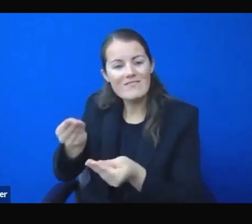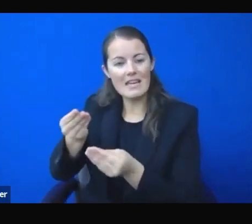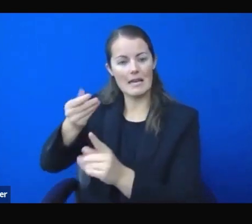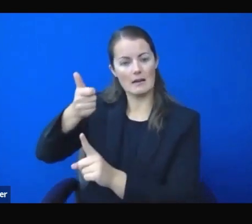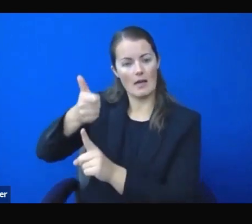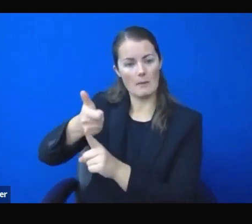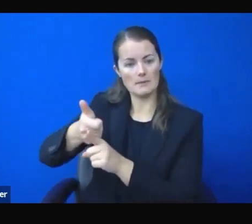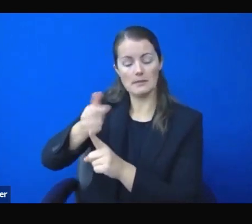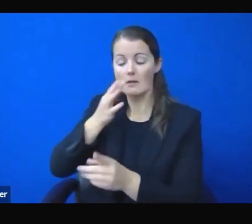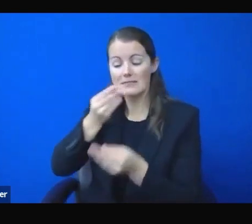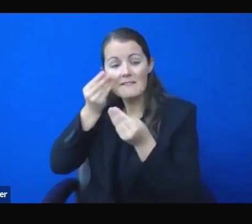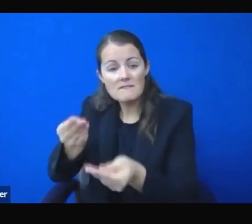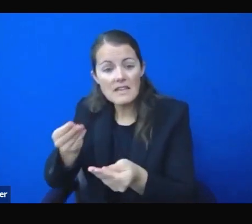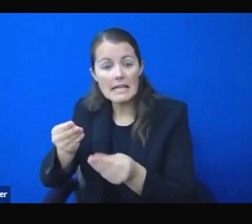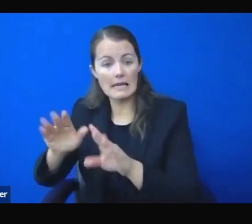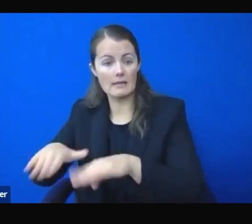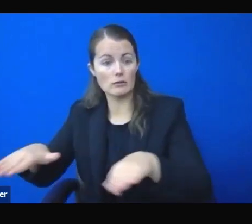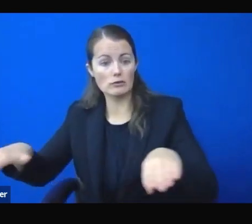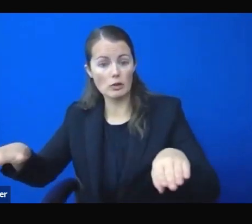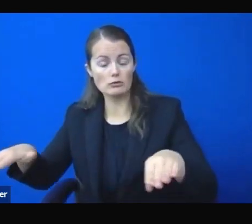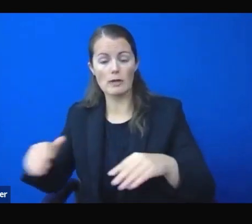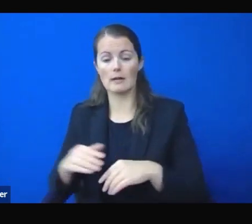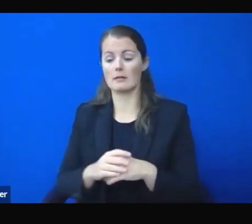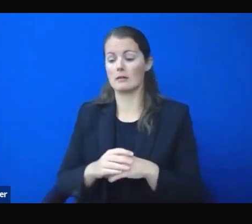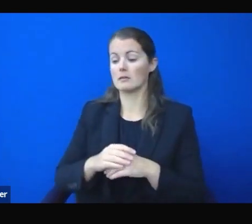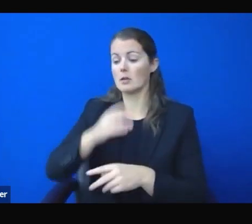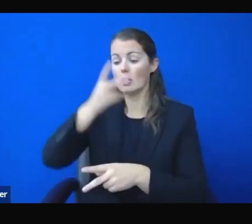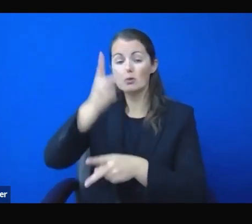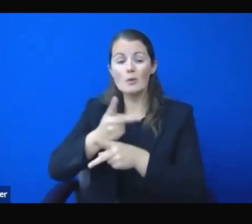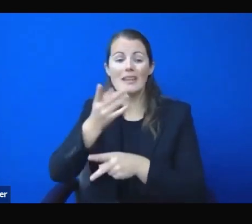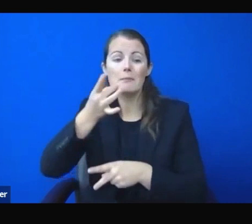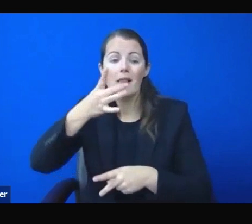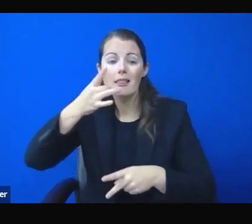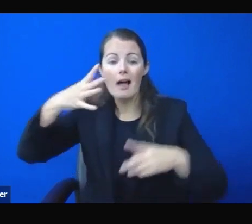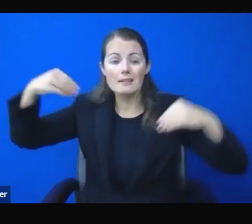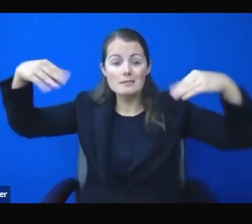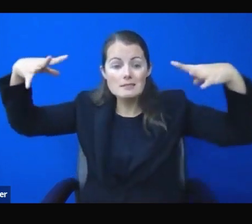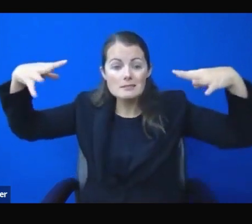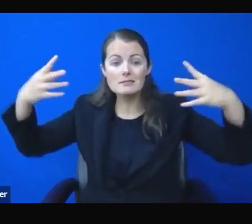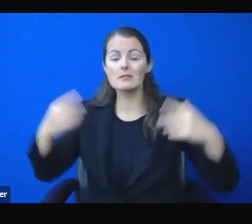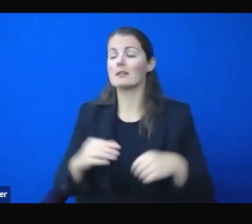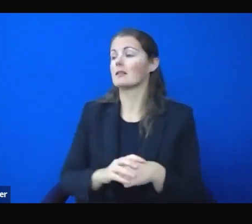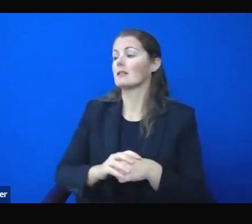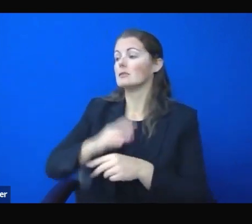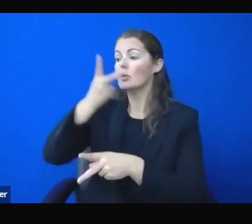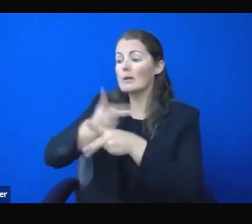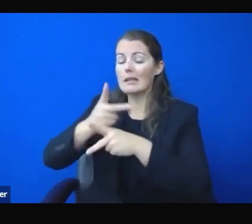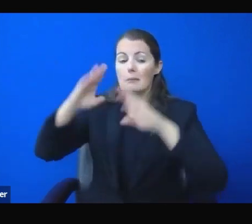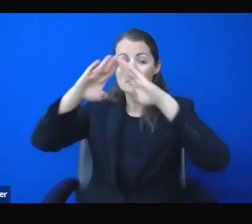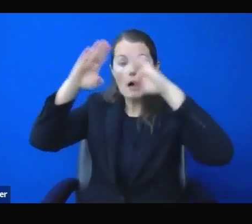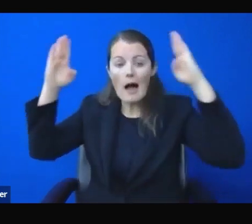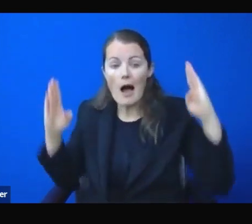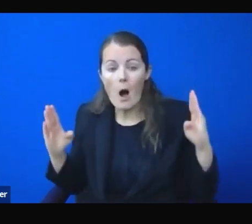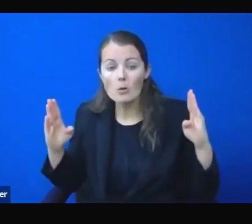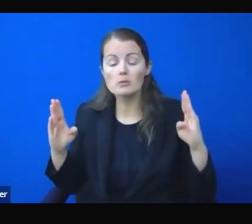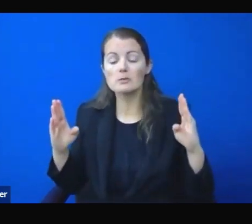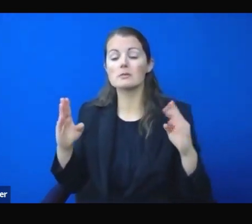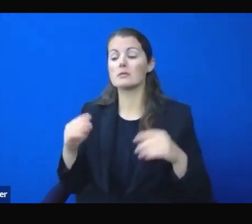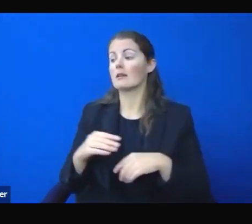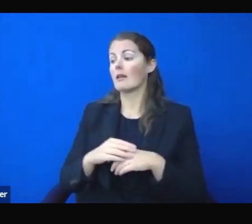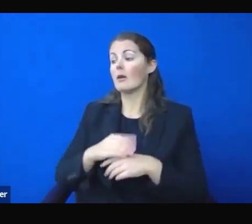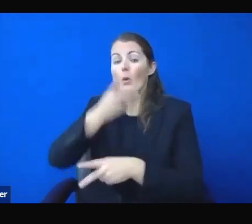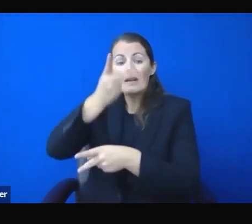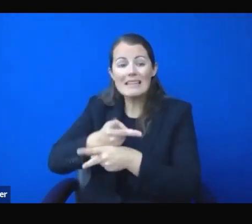to keep the lights on, to keep a roof over their heads, to earn a paycheck, and to keep their benefits that allows them access to health care.